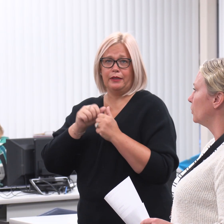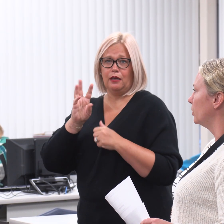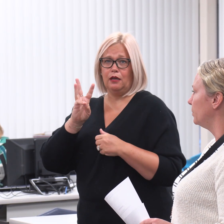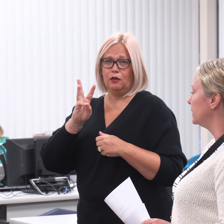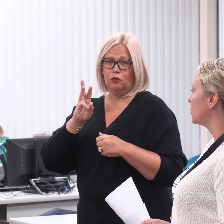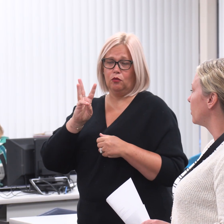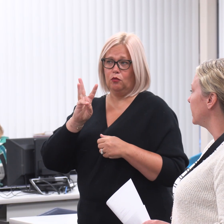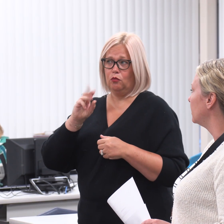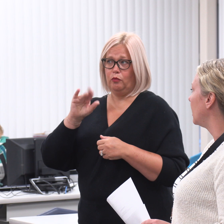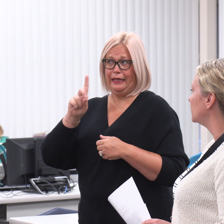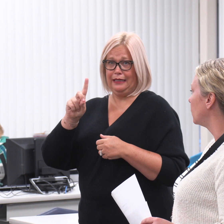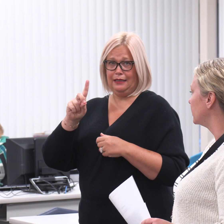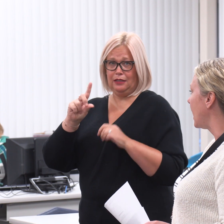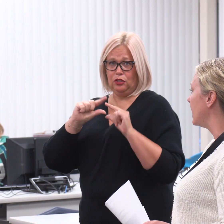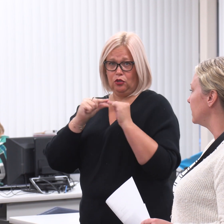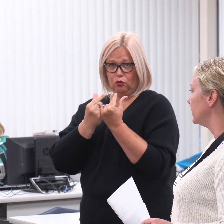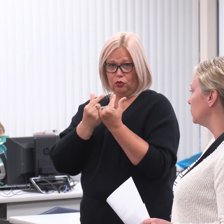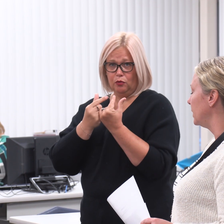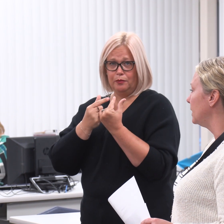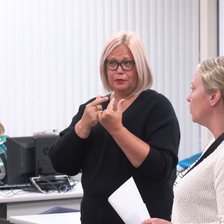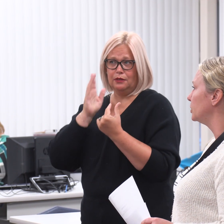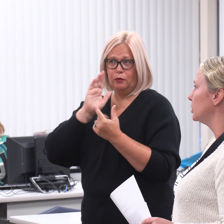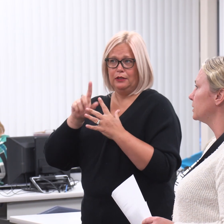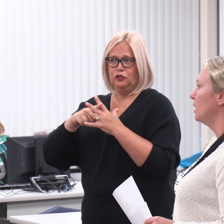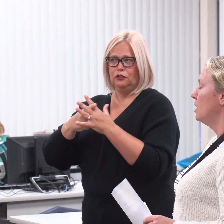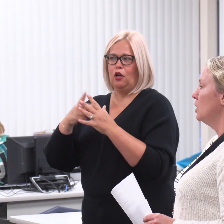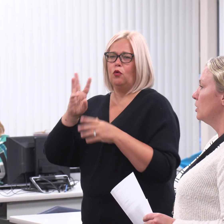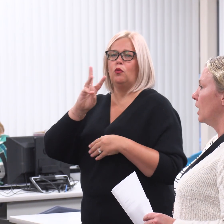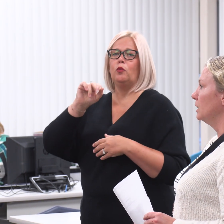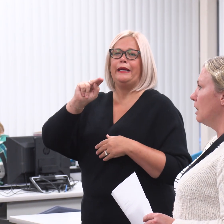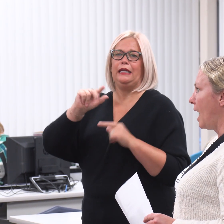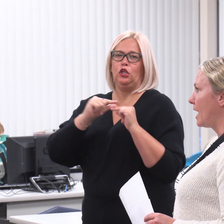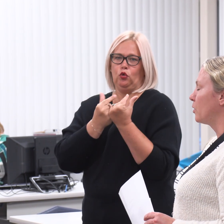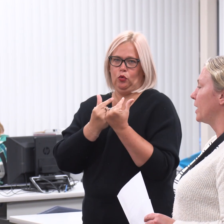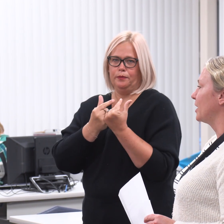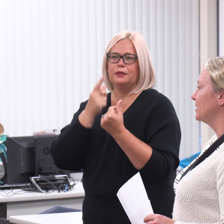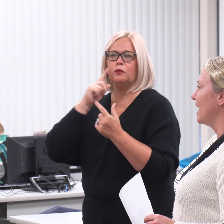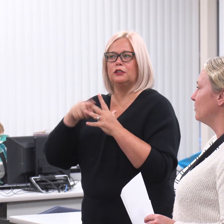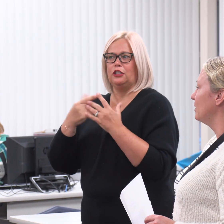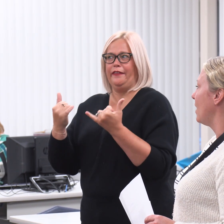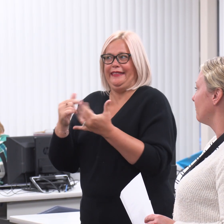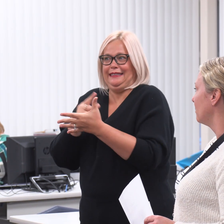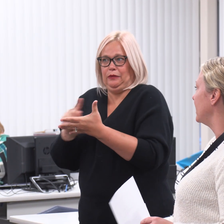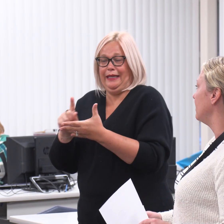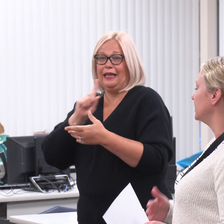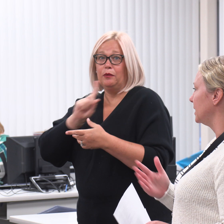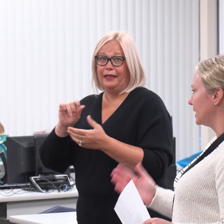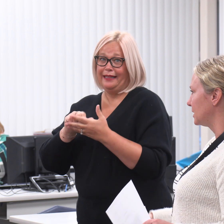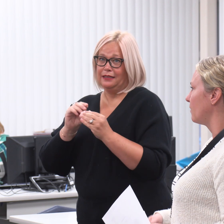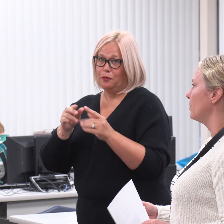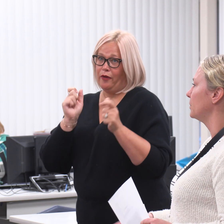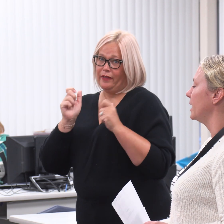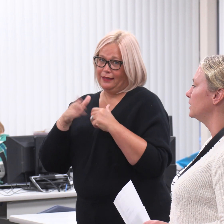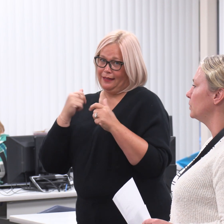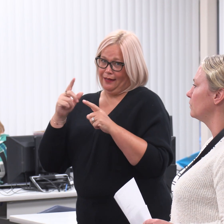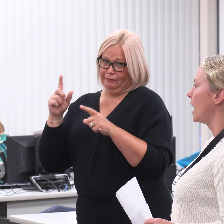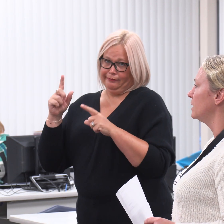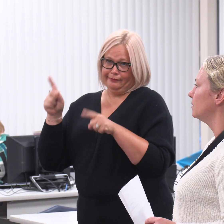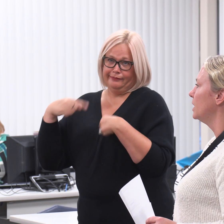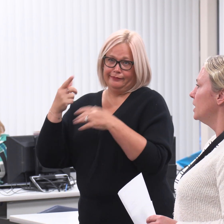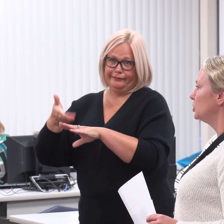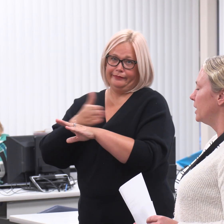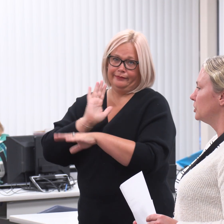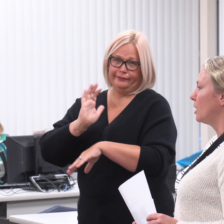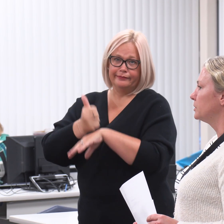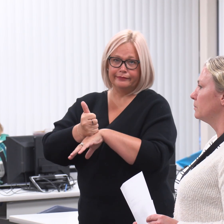So they'll be starting toward the end of this week, which is a lot quicker than we've ever been able to get stuff in place. We've